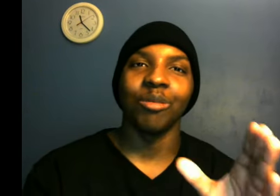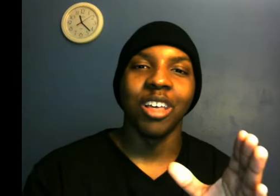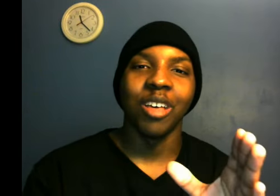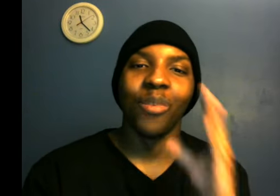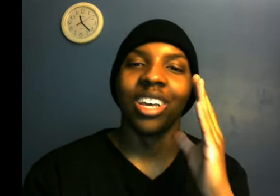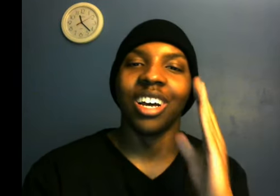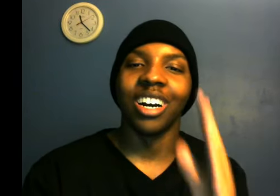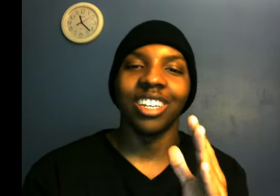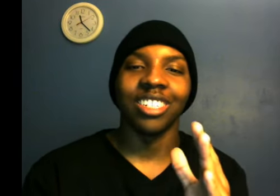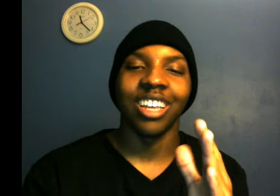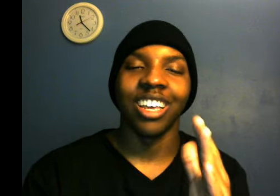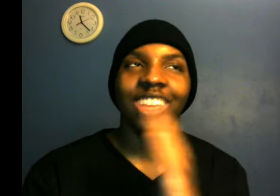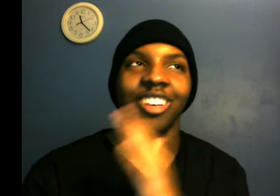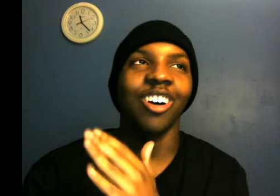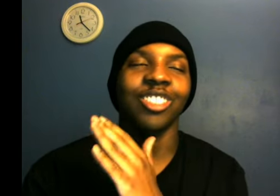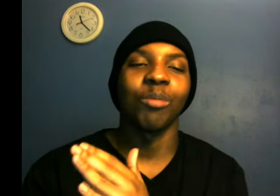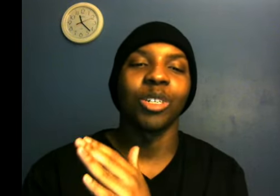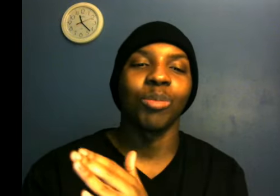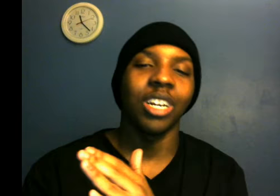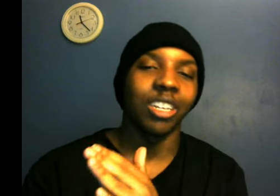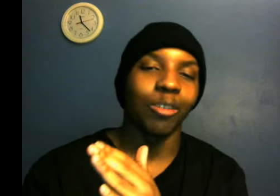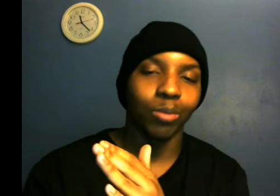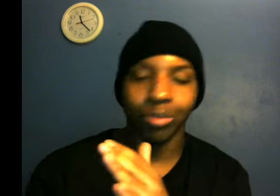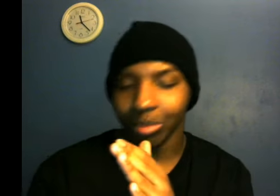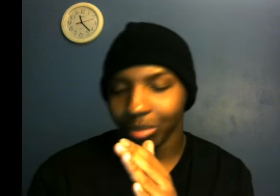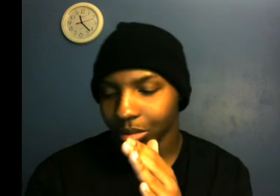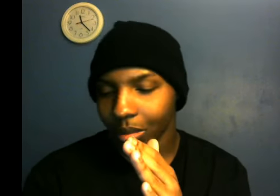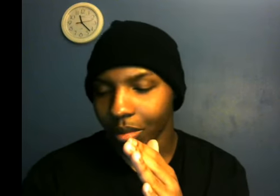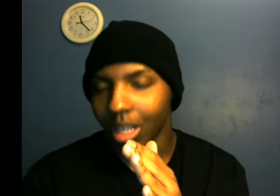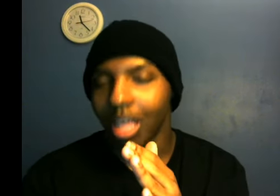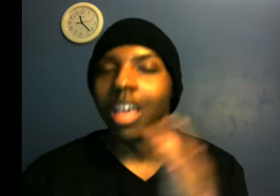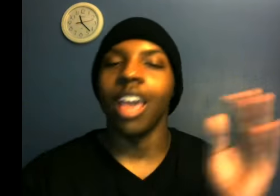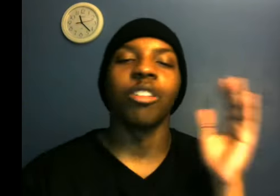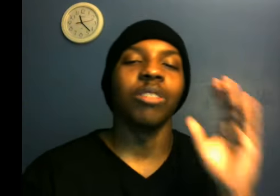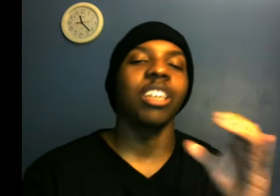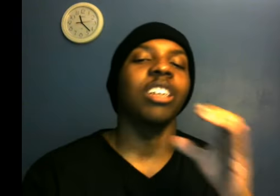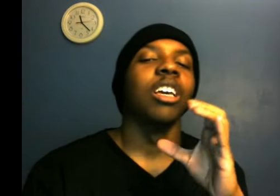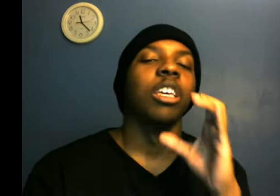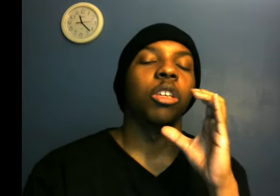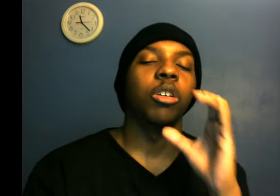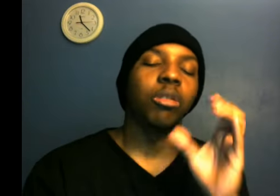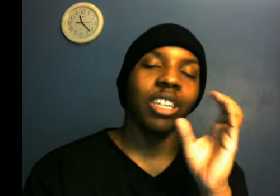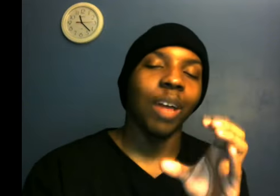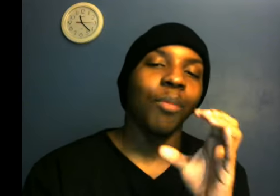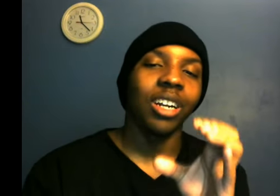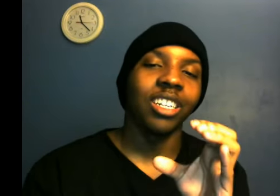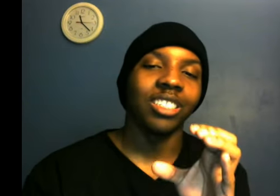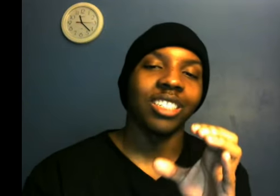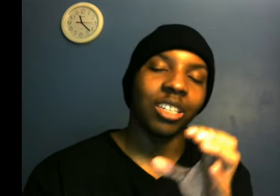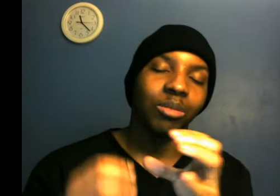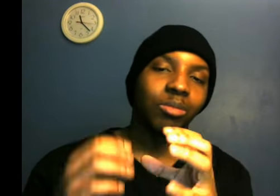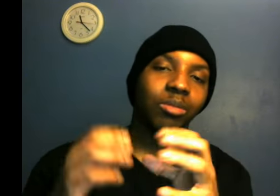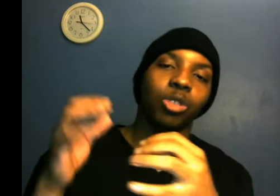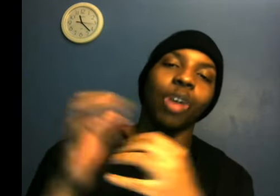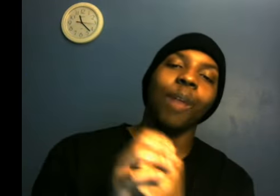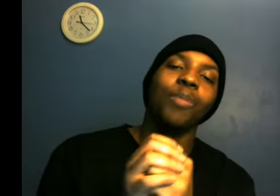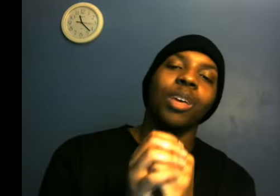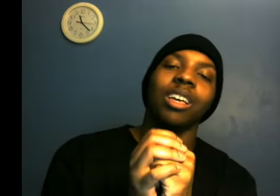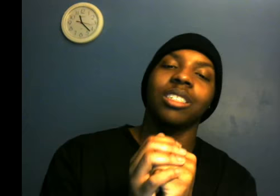because he costs so much money. And you're going to need that money. You're him. You're Draft picks.